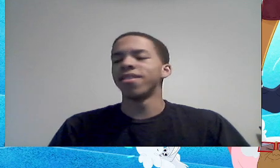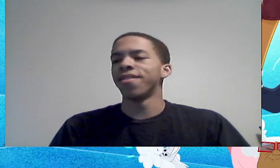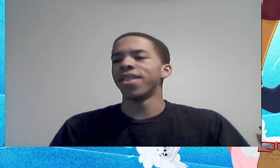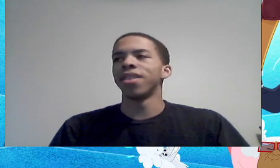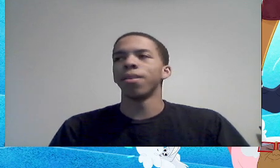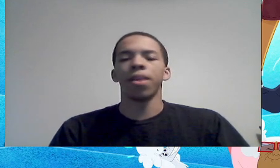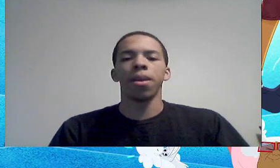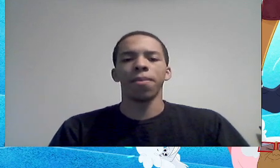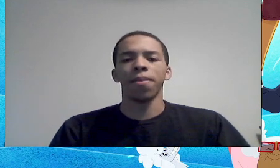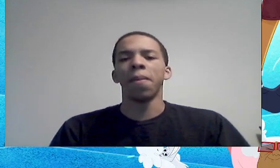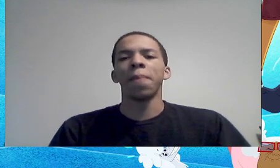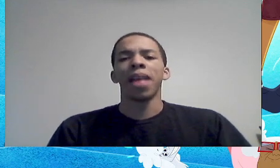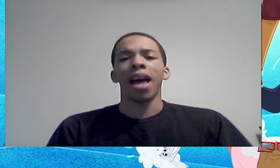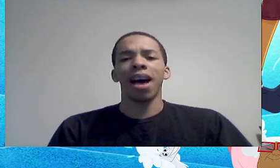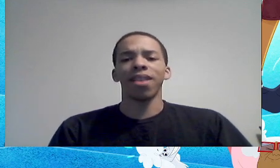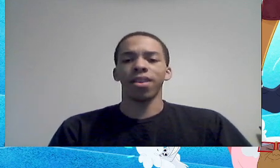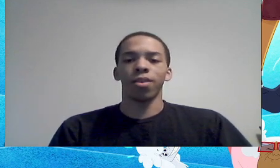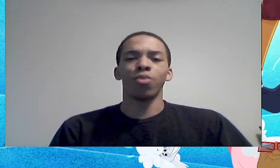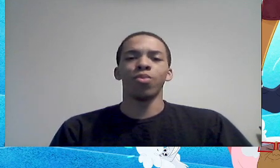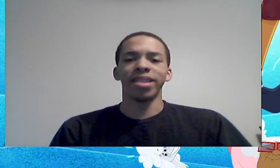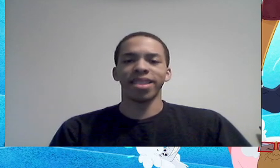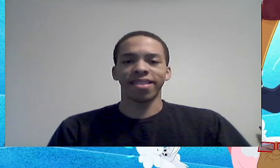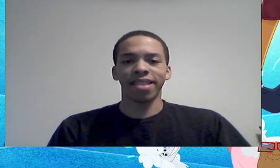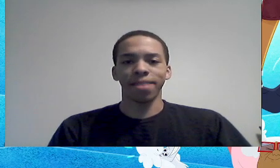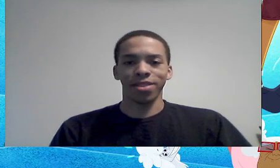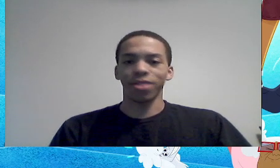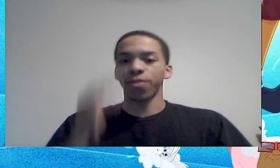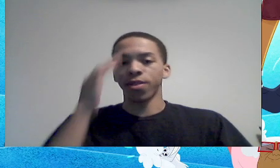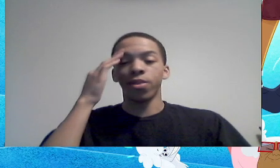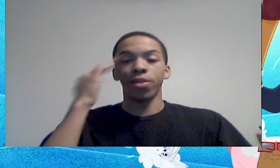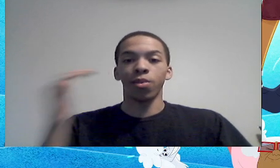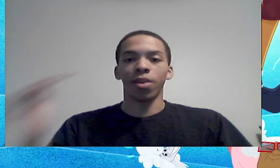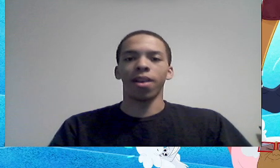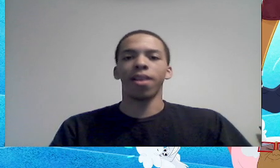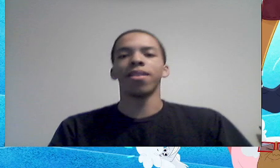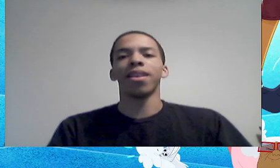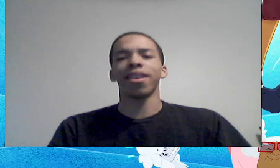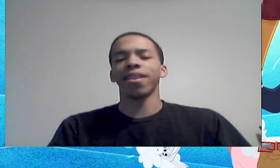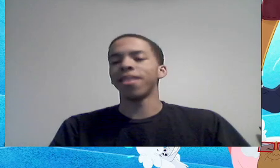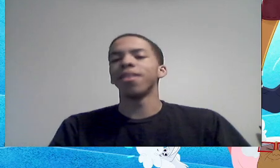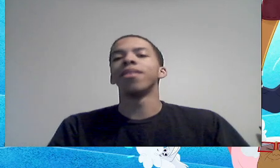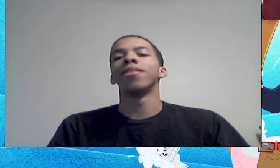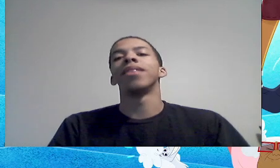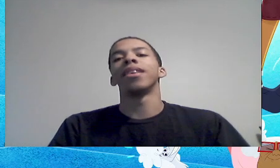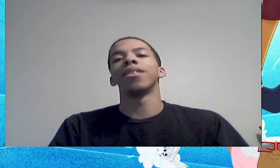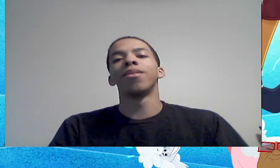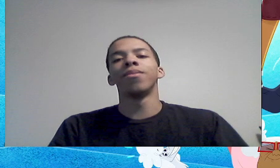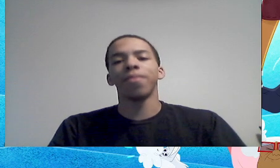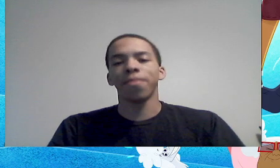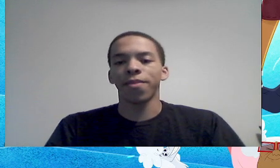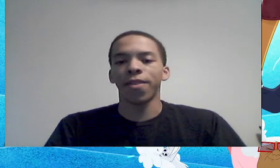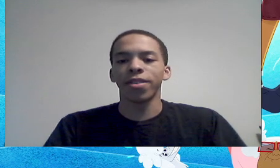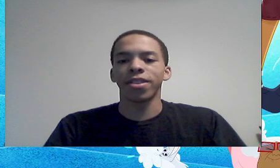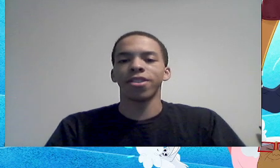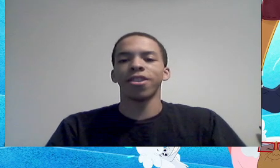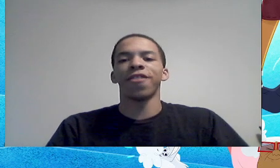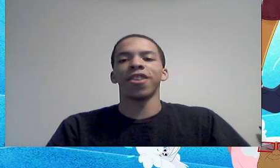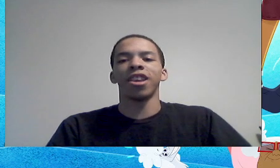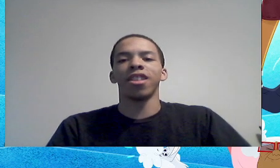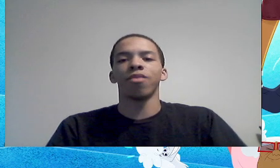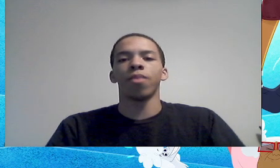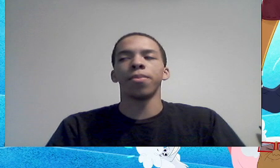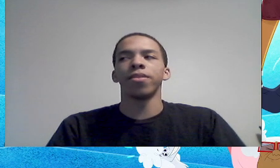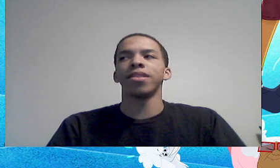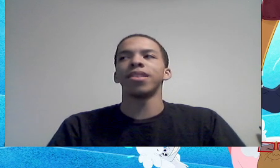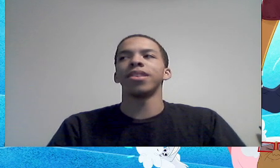are tons of other people out there who will accept you for who you are, like, like, don't focus yourself